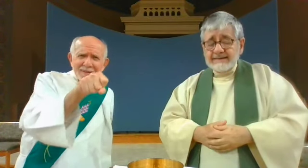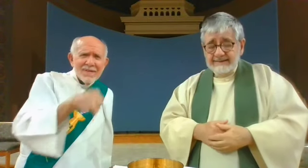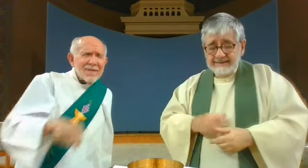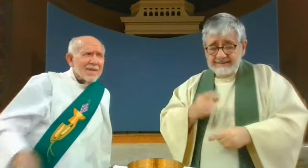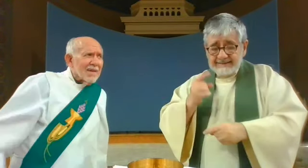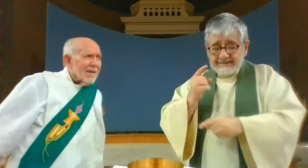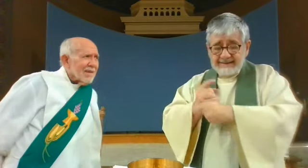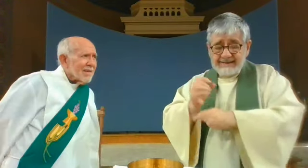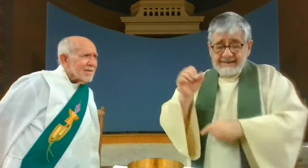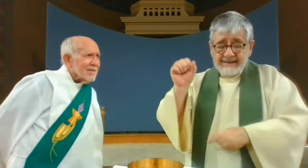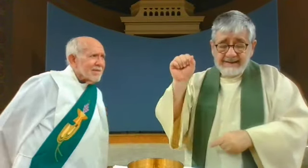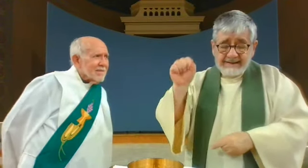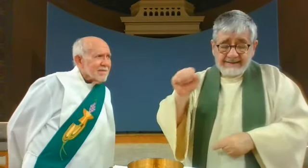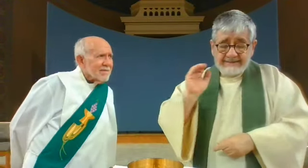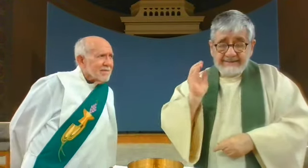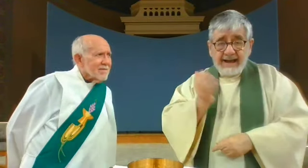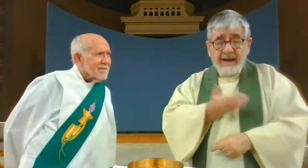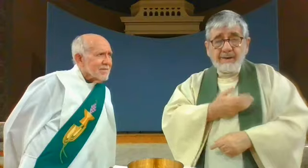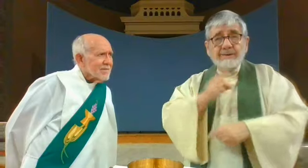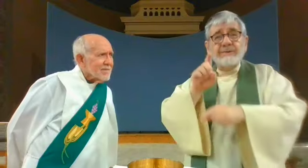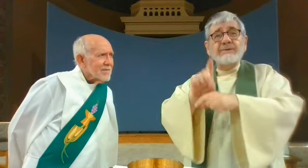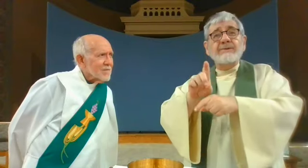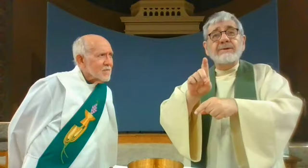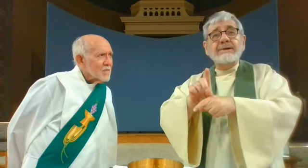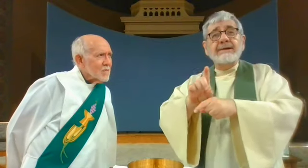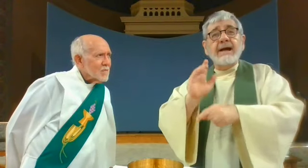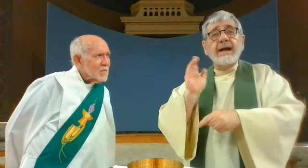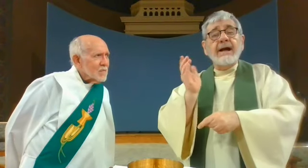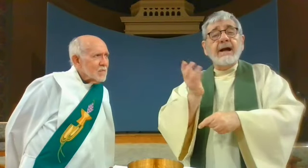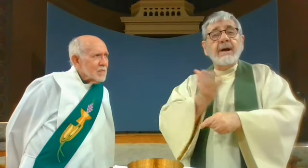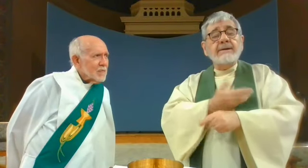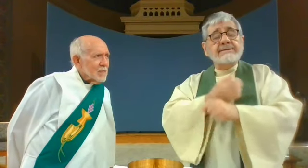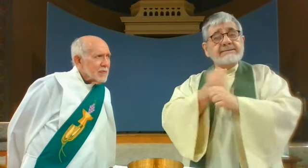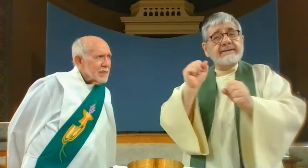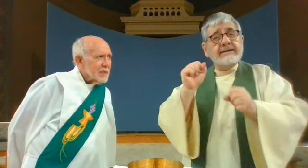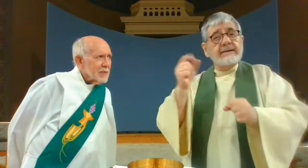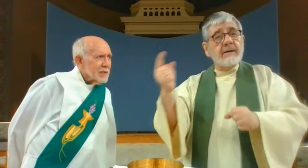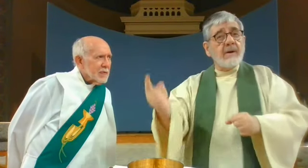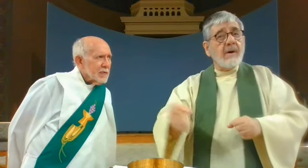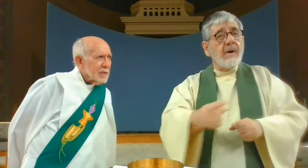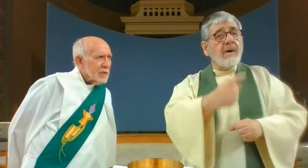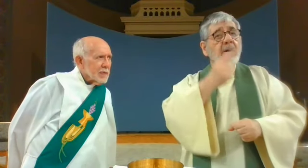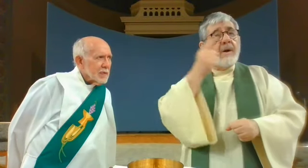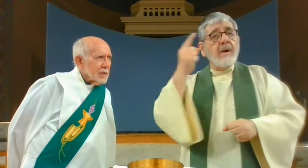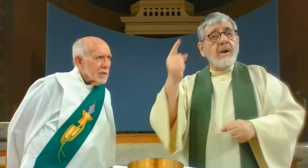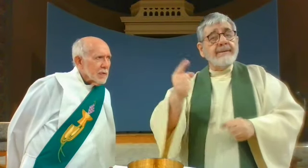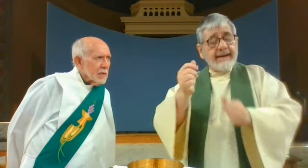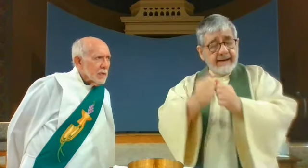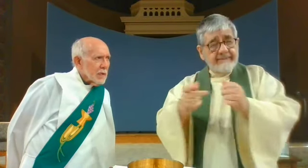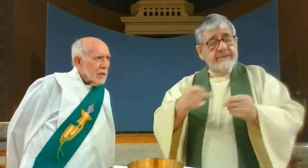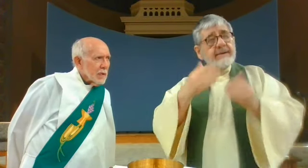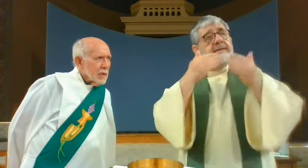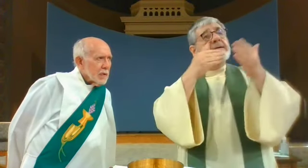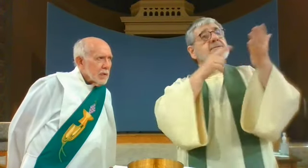is truly right and just, our duty and our salvation, always and everywhere, to give you thanks, Lord,